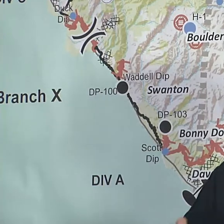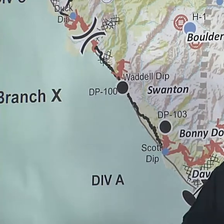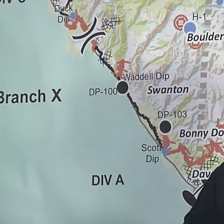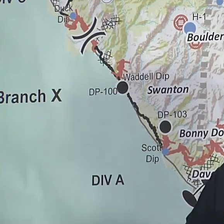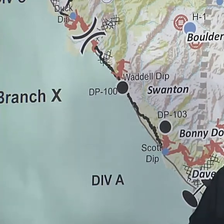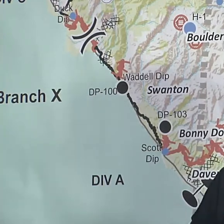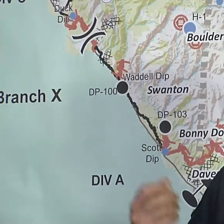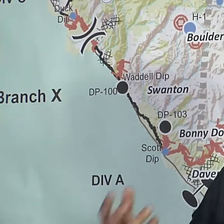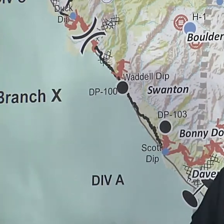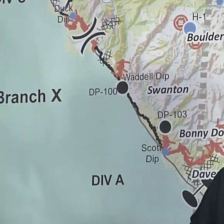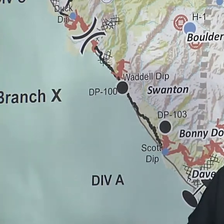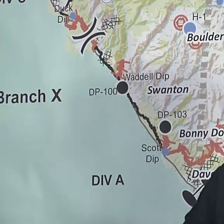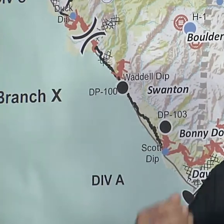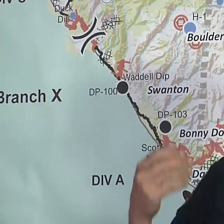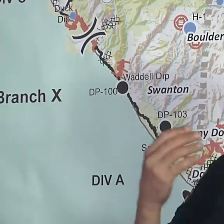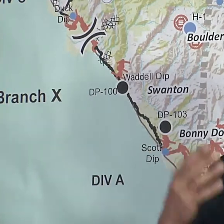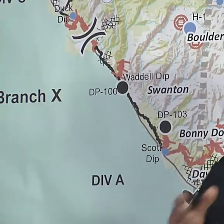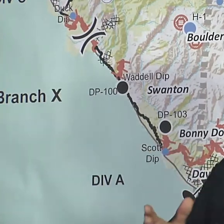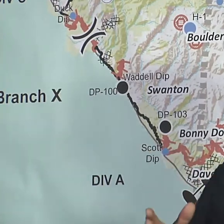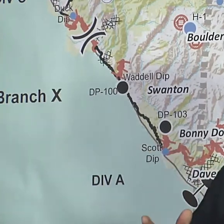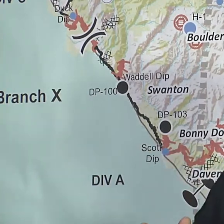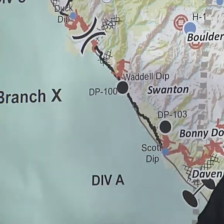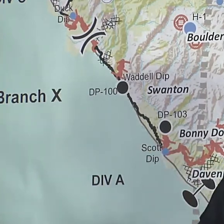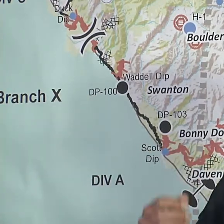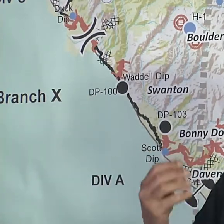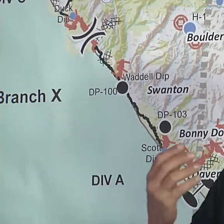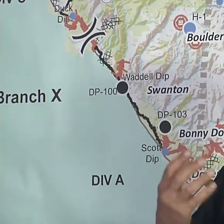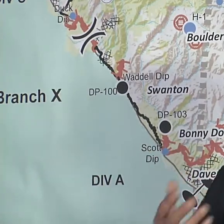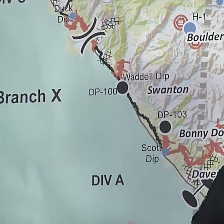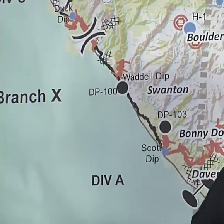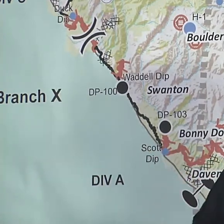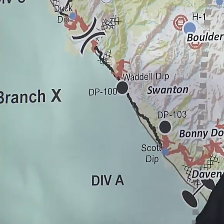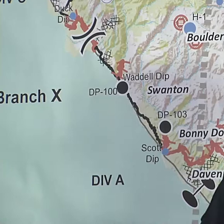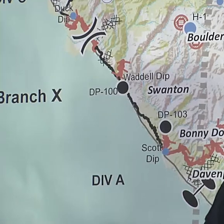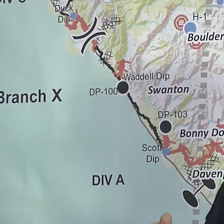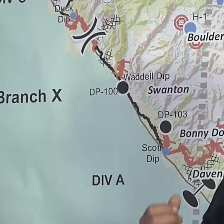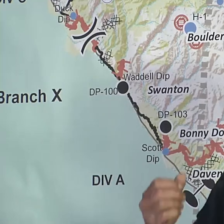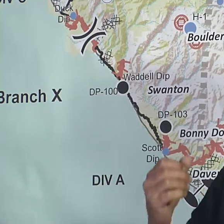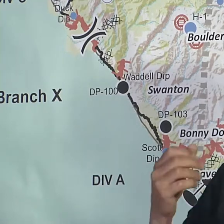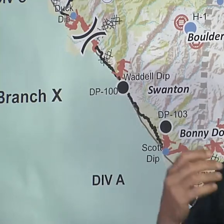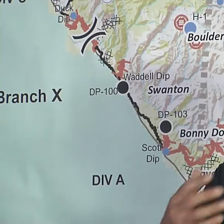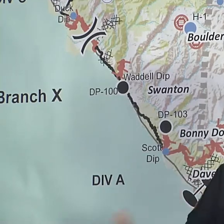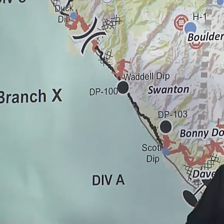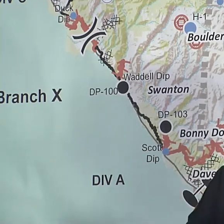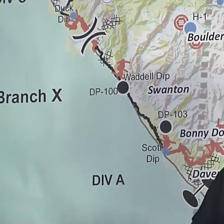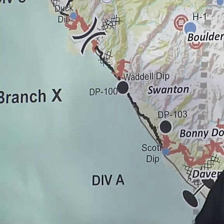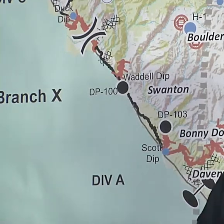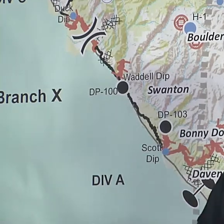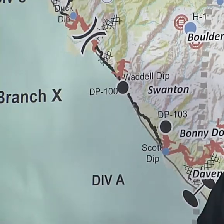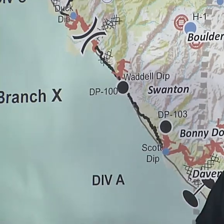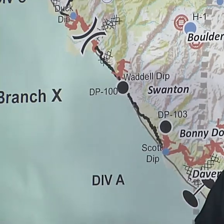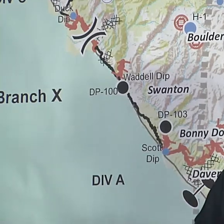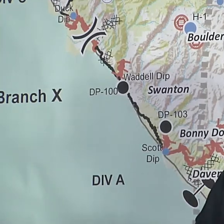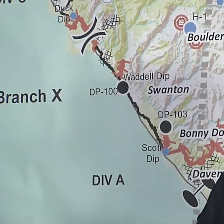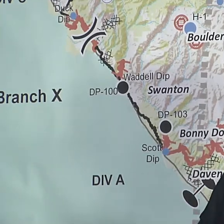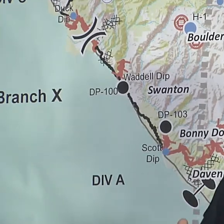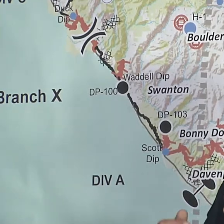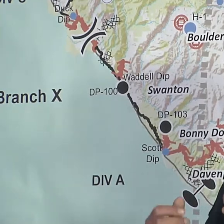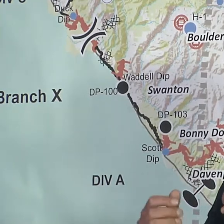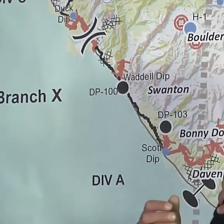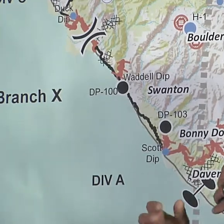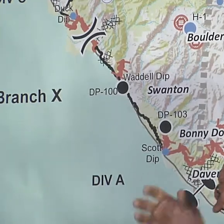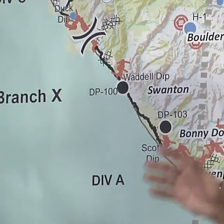Again, painstaking process, a lot of homes in there. We're working around all those homes, getting control lines put in, extinguishing fire around structures,